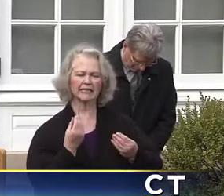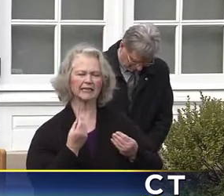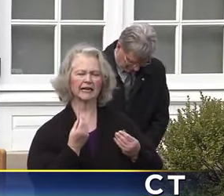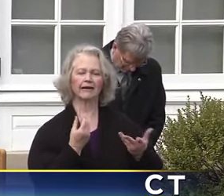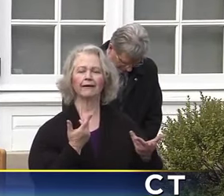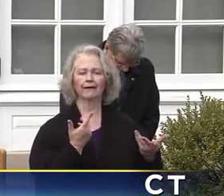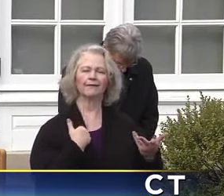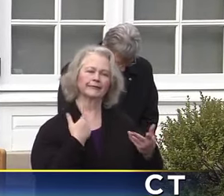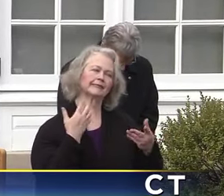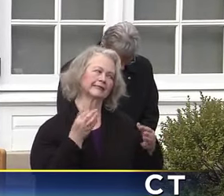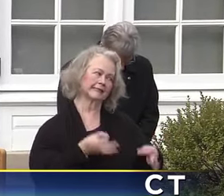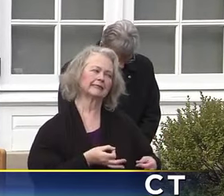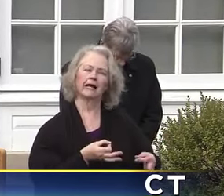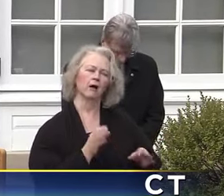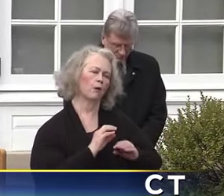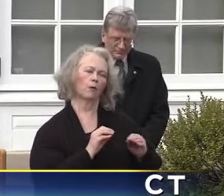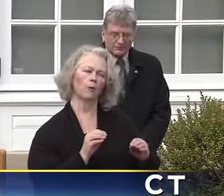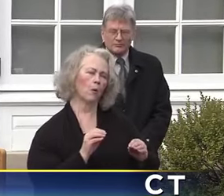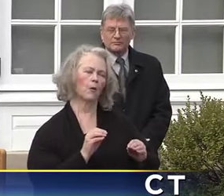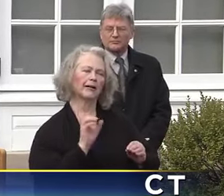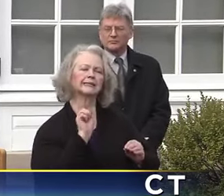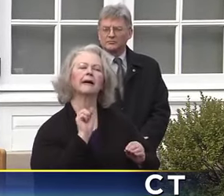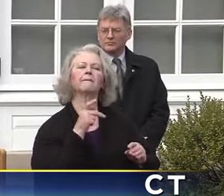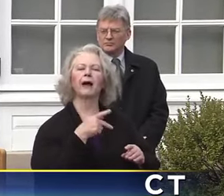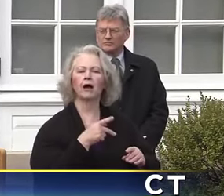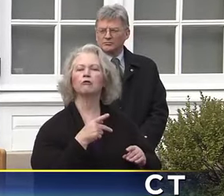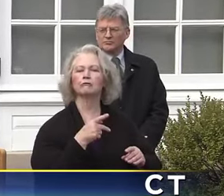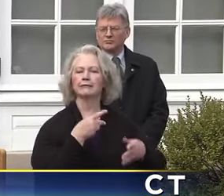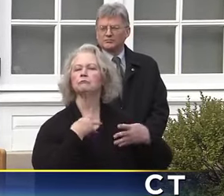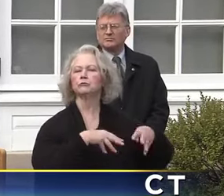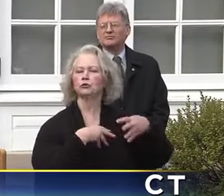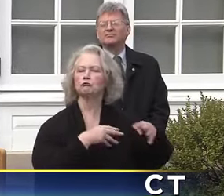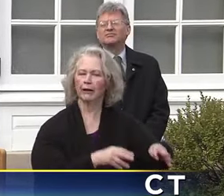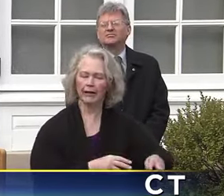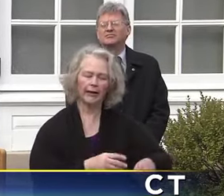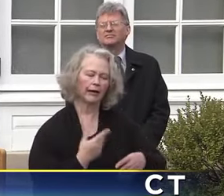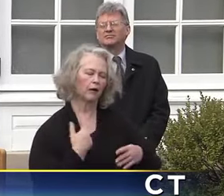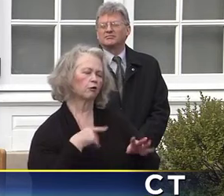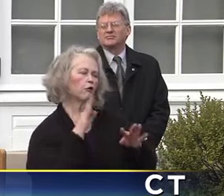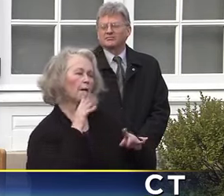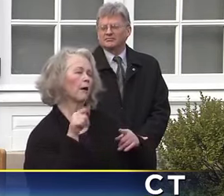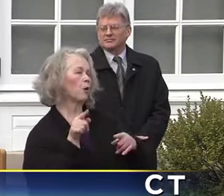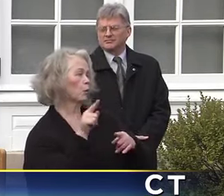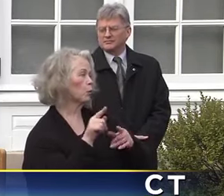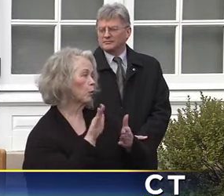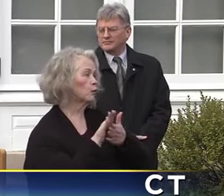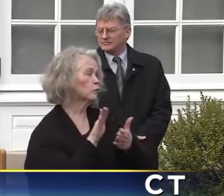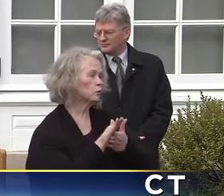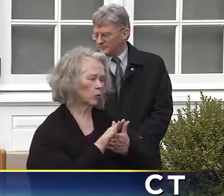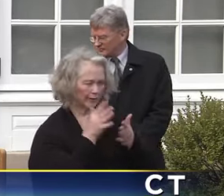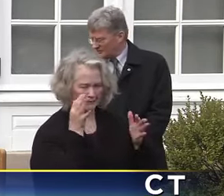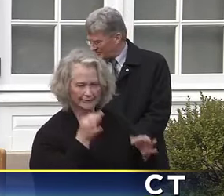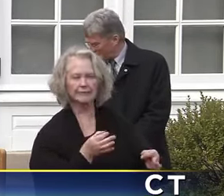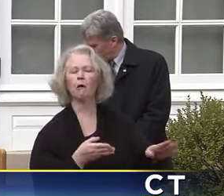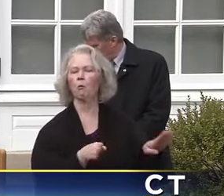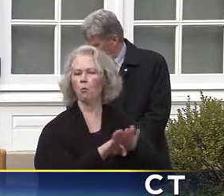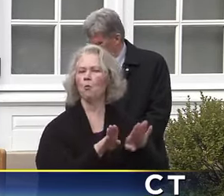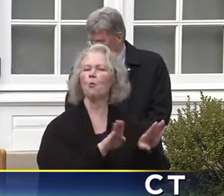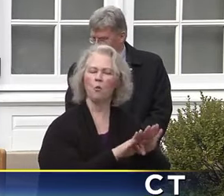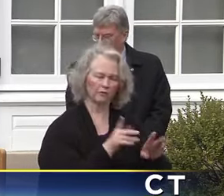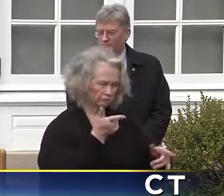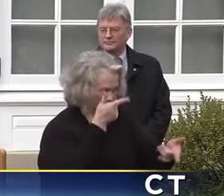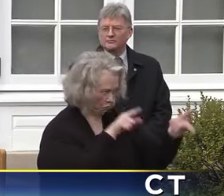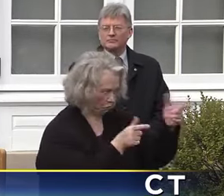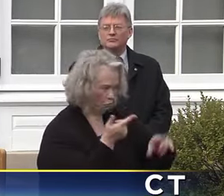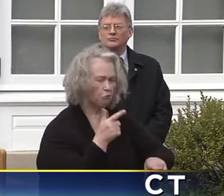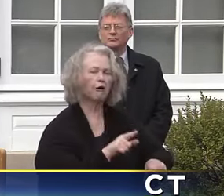Patrick's Day parade. They stepped up. We talked to our superintendents of schools, said, I think closing the schools makes sense. They stepped up. We had to